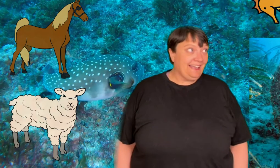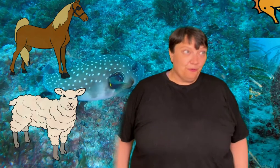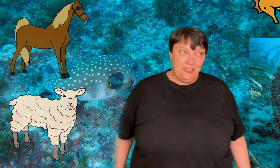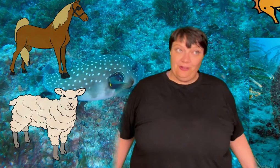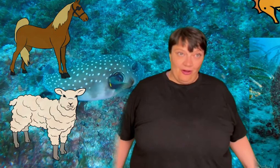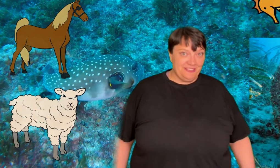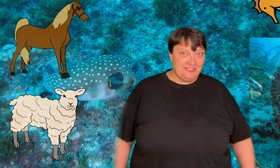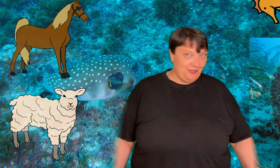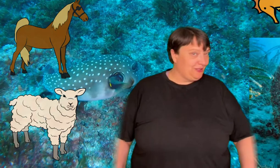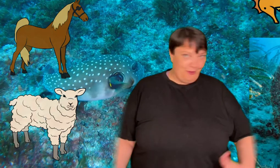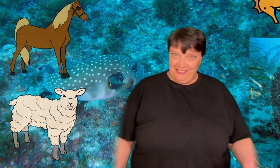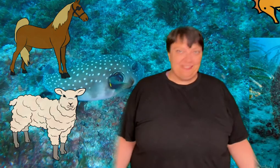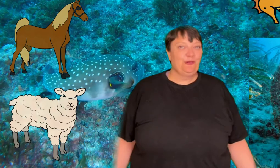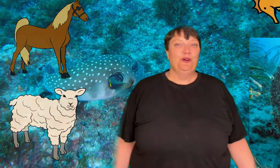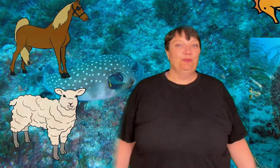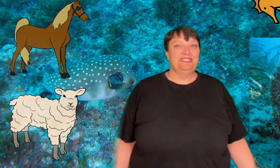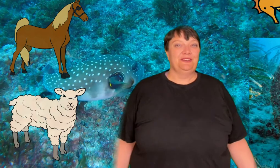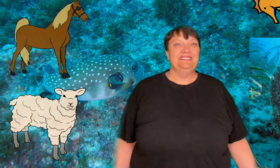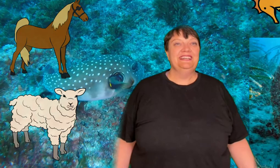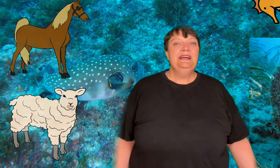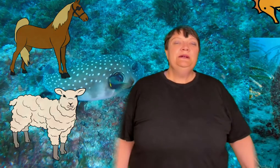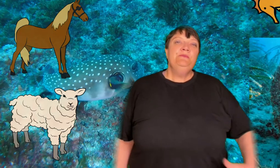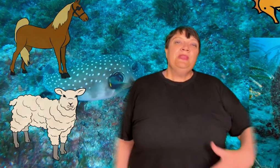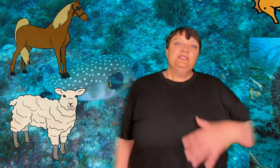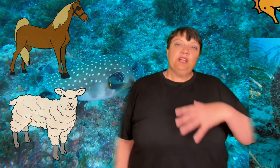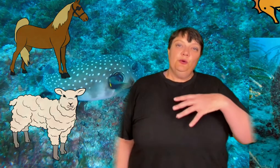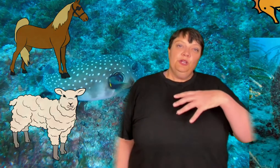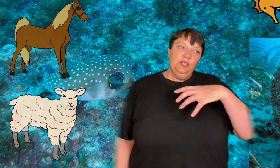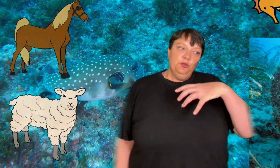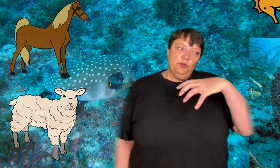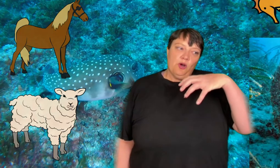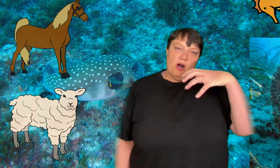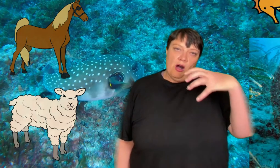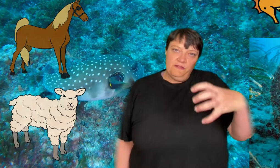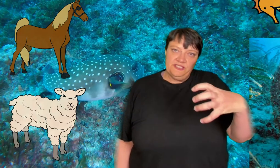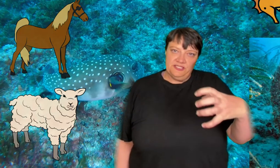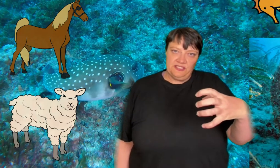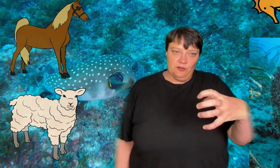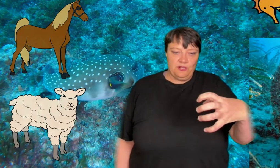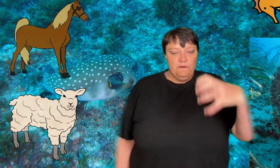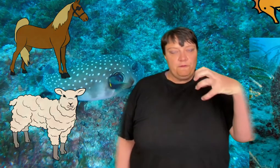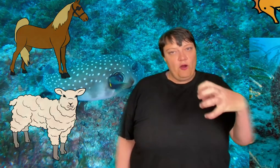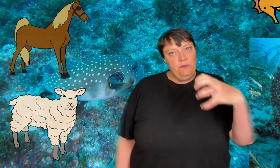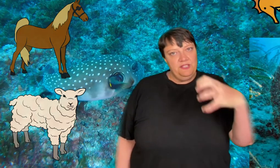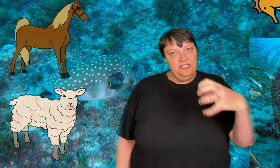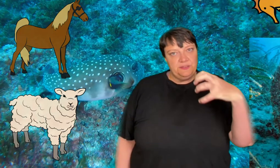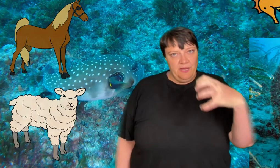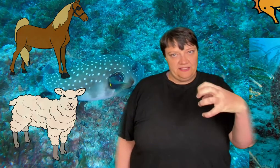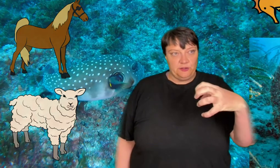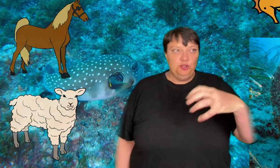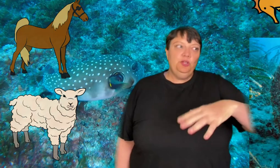like real honest silk, the way a silkworm would secrete. So you could harvest the silk from